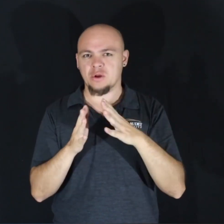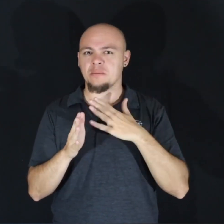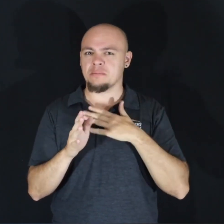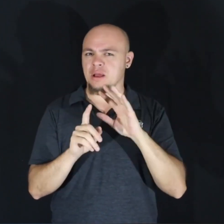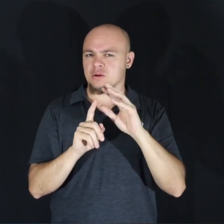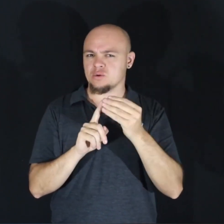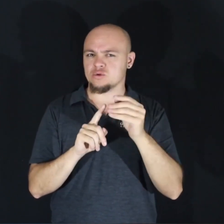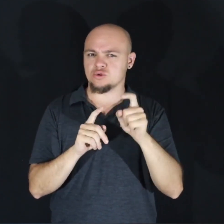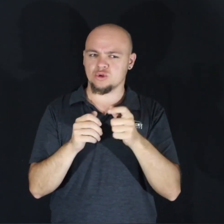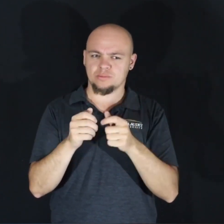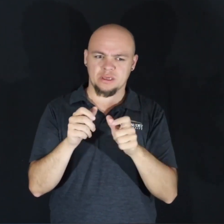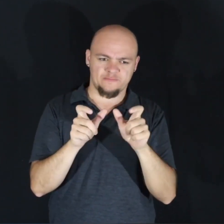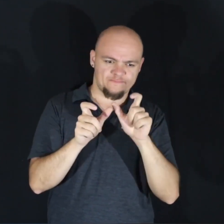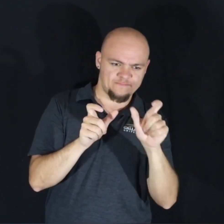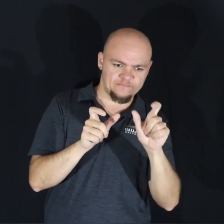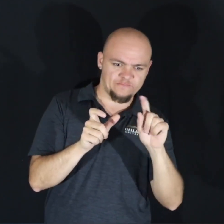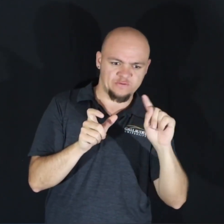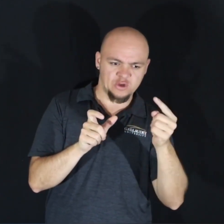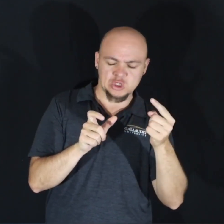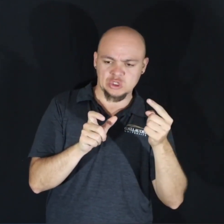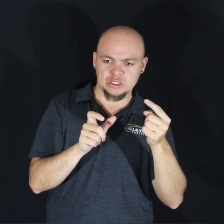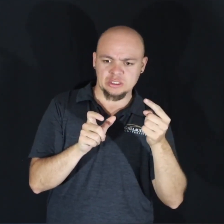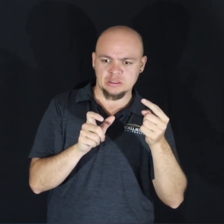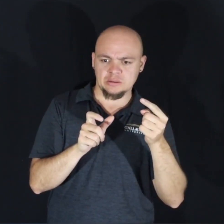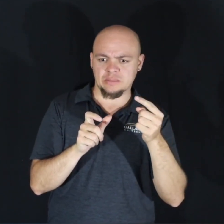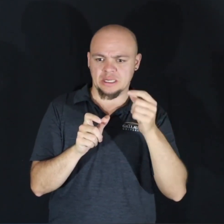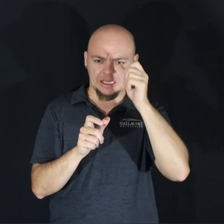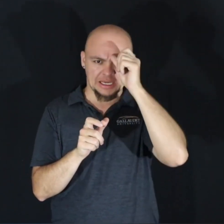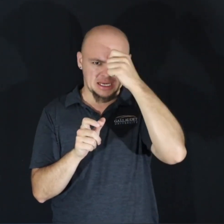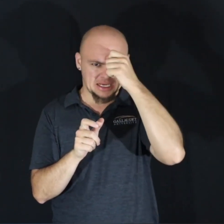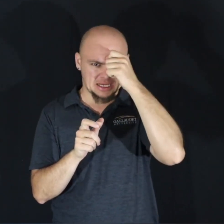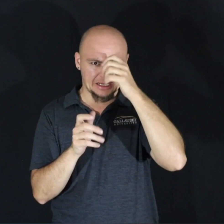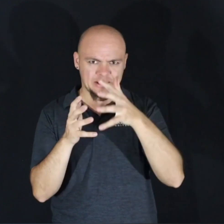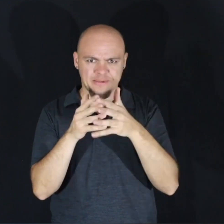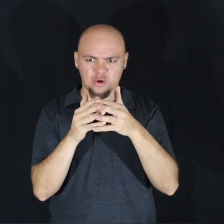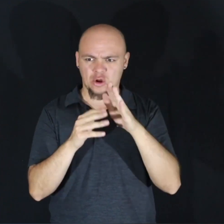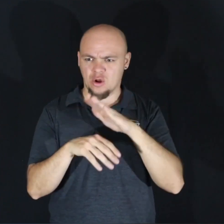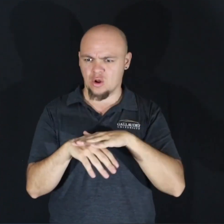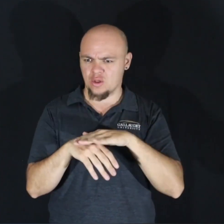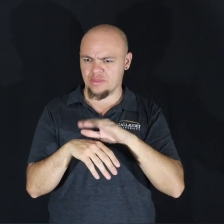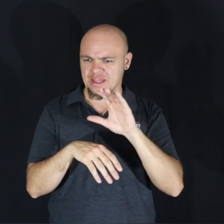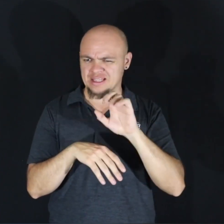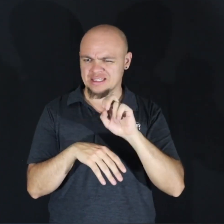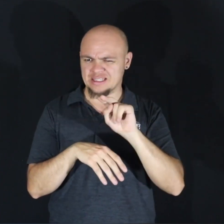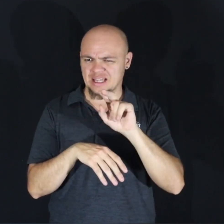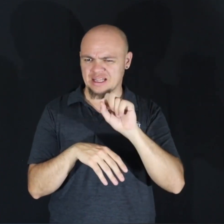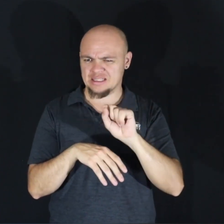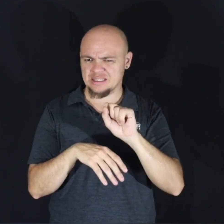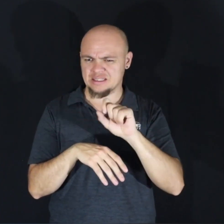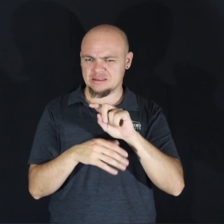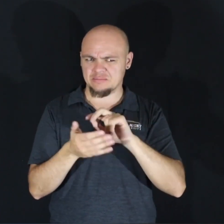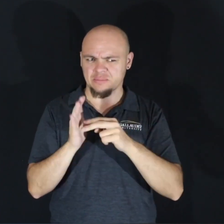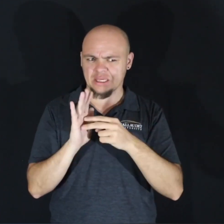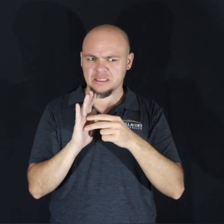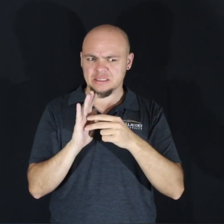culture precedent. But Indian American on the U.S. Census form is actually Native American, so I guess that's not quite right either.